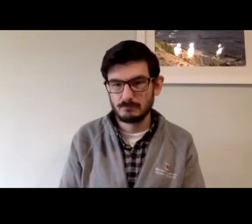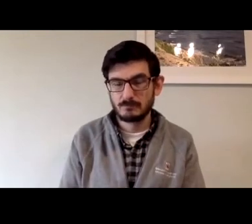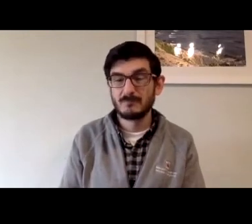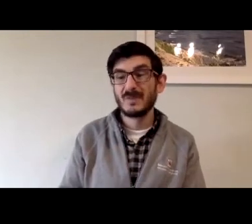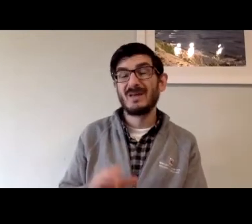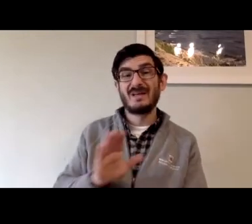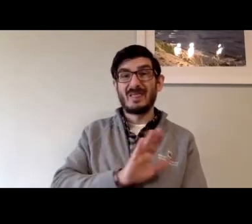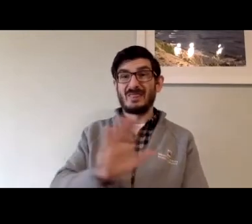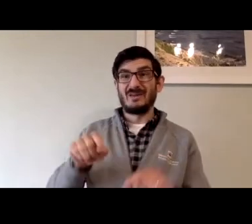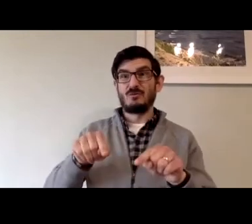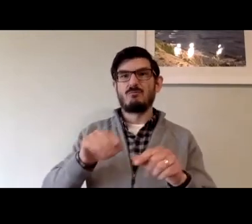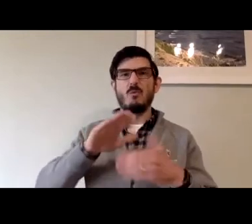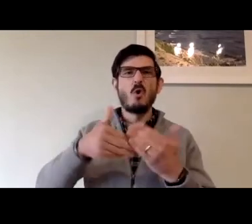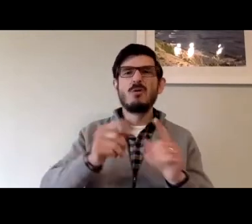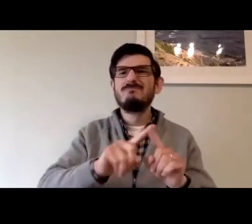ago now.